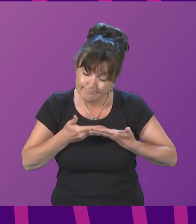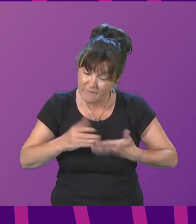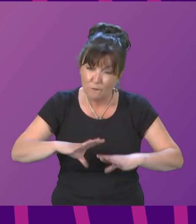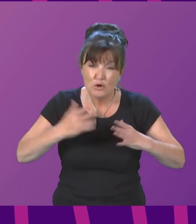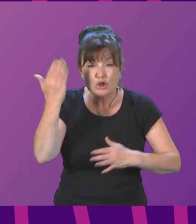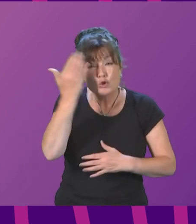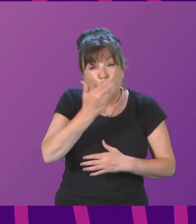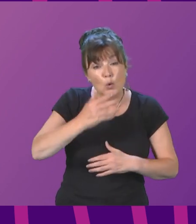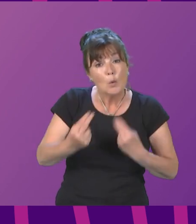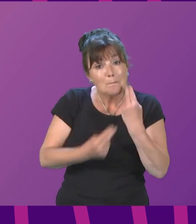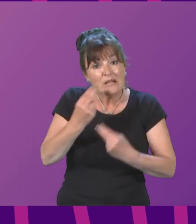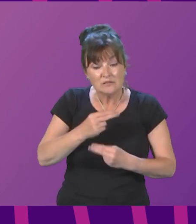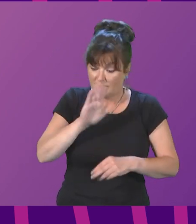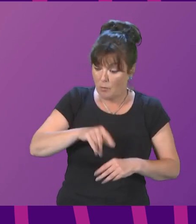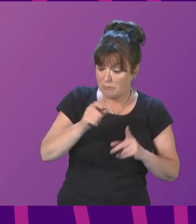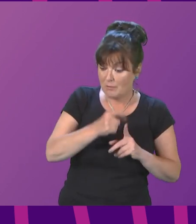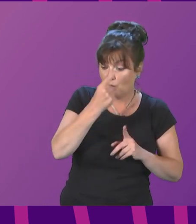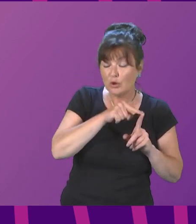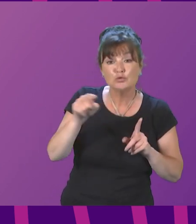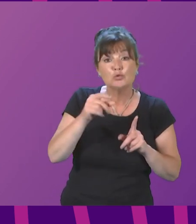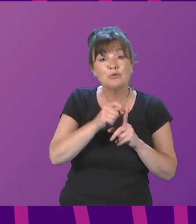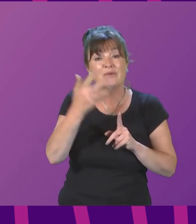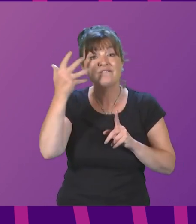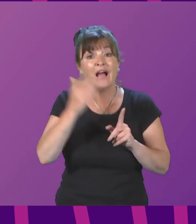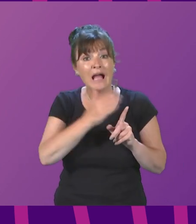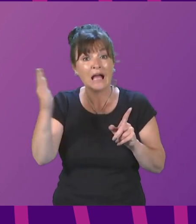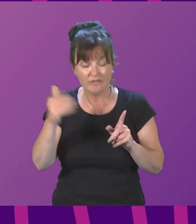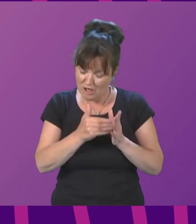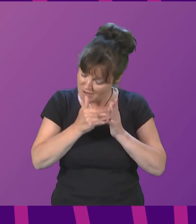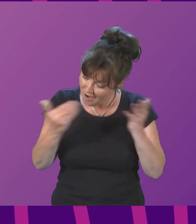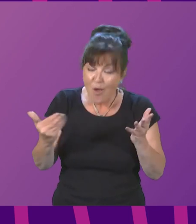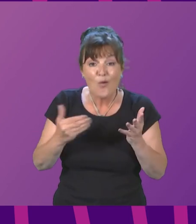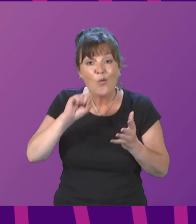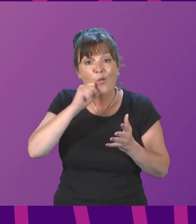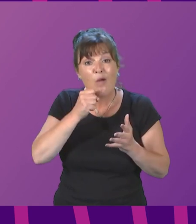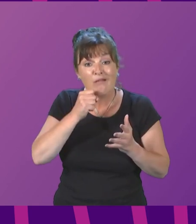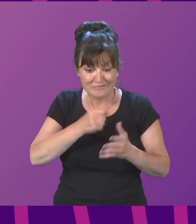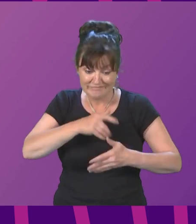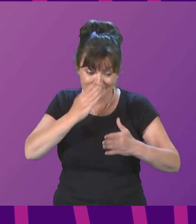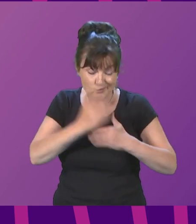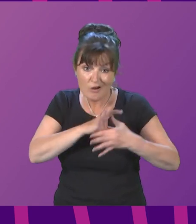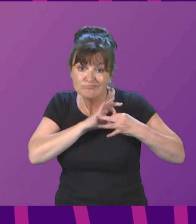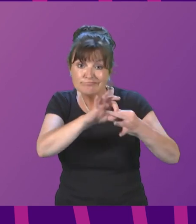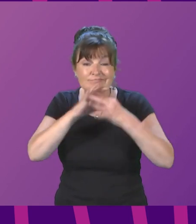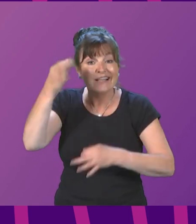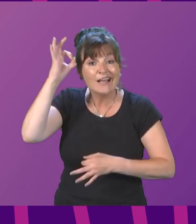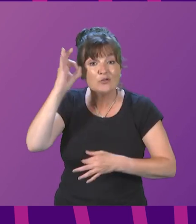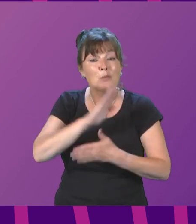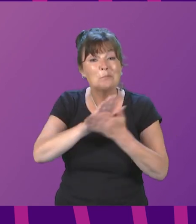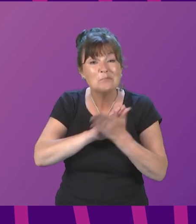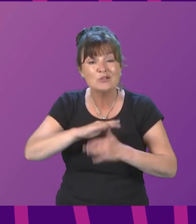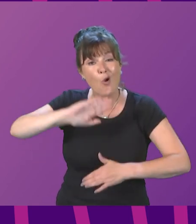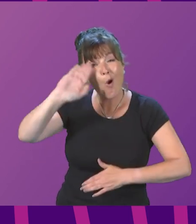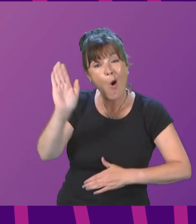all pupils in primary one to five, I can announce that we will now start work with local authorities to extend universal provision to all